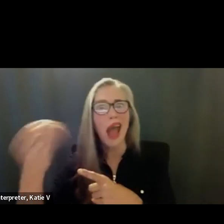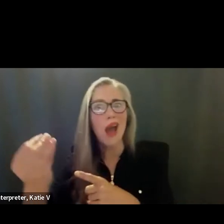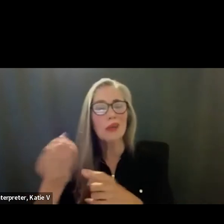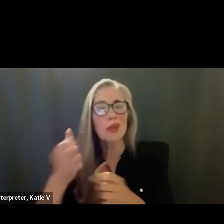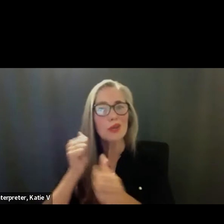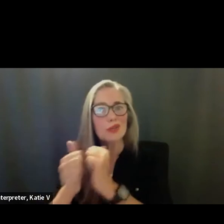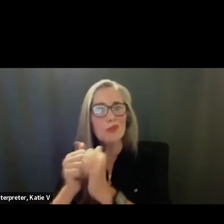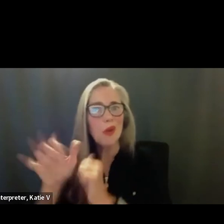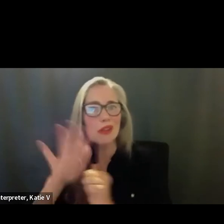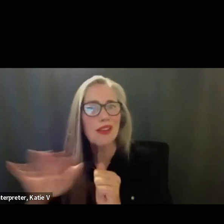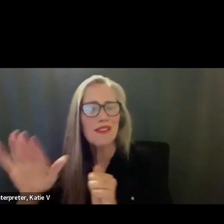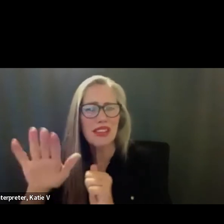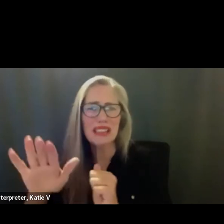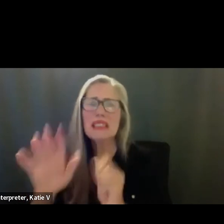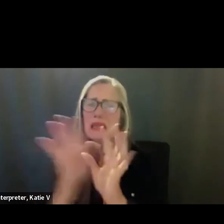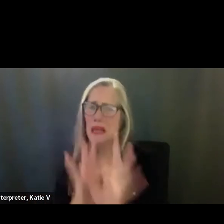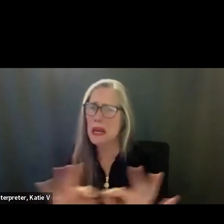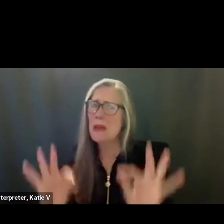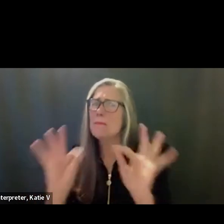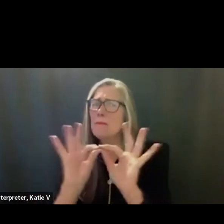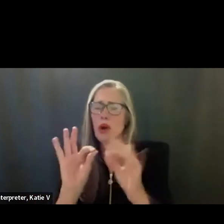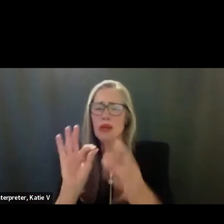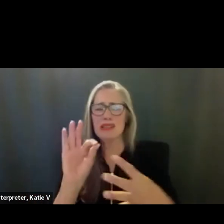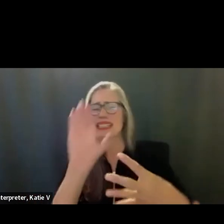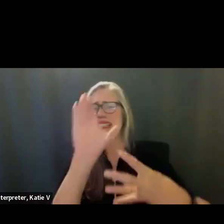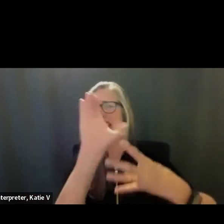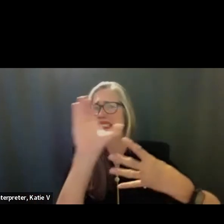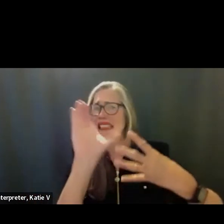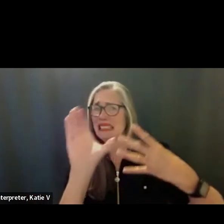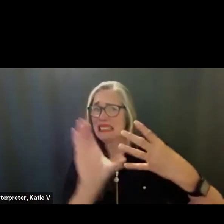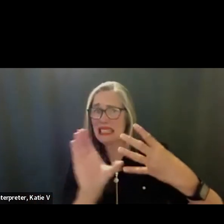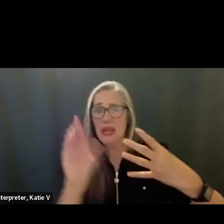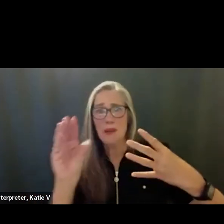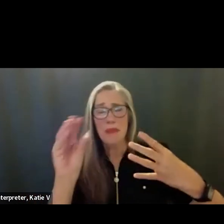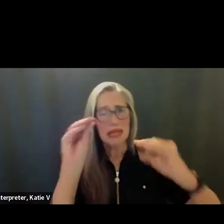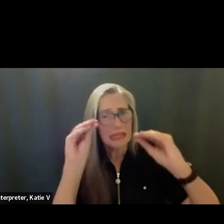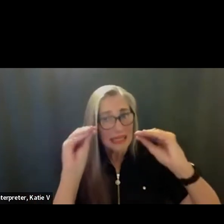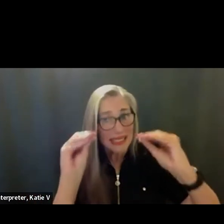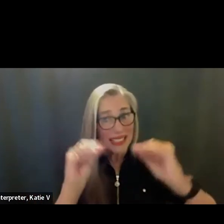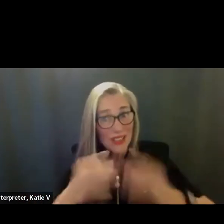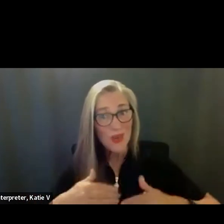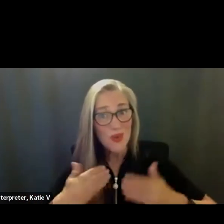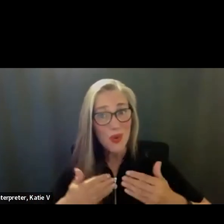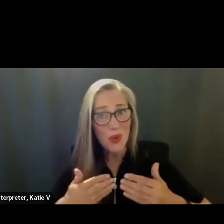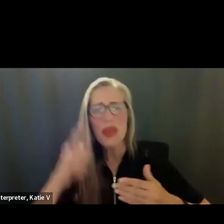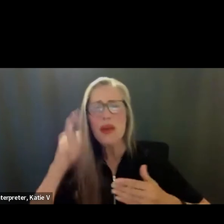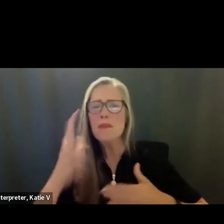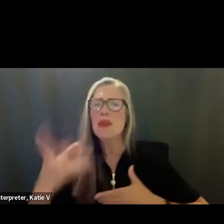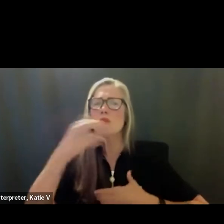fostering them in our youth and just making sure that they're fully integrated into our school culture.